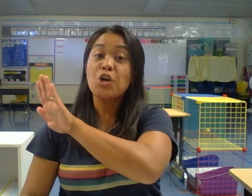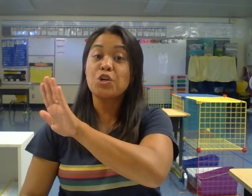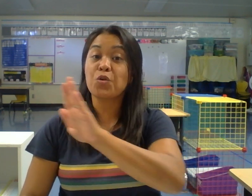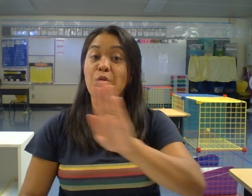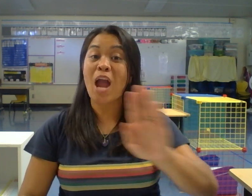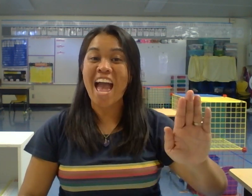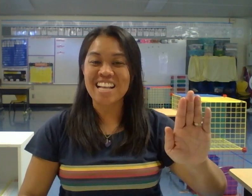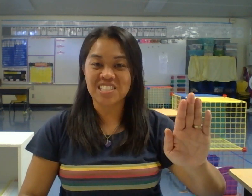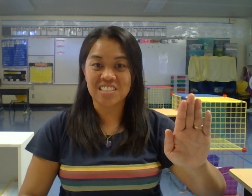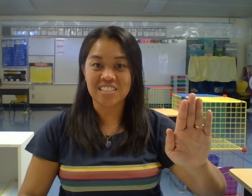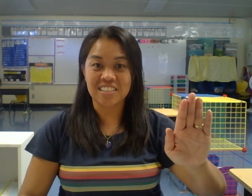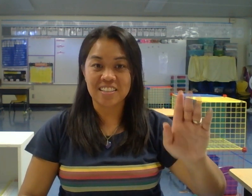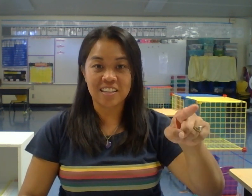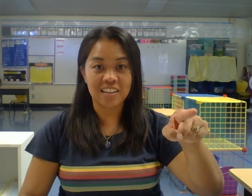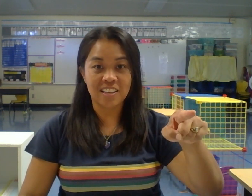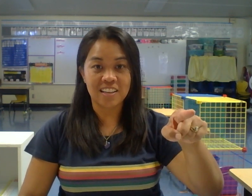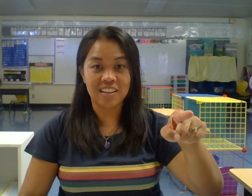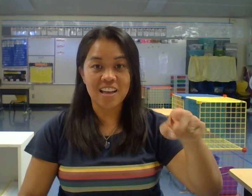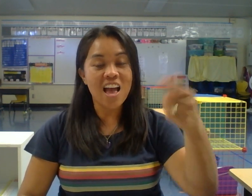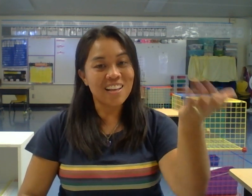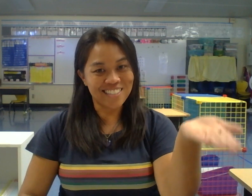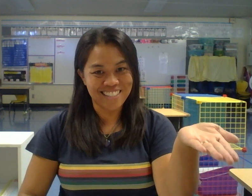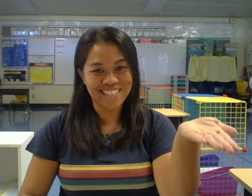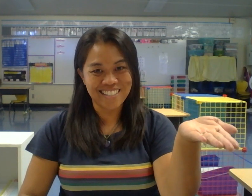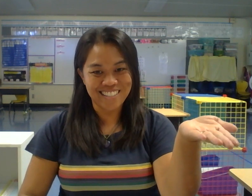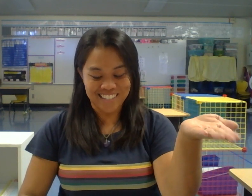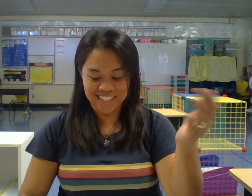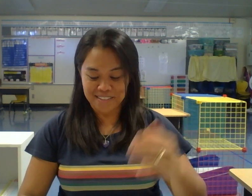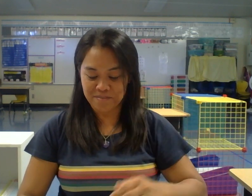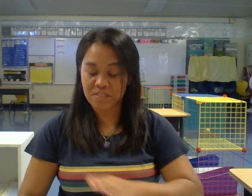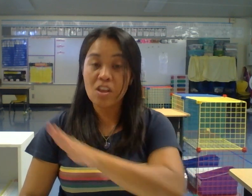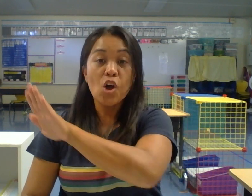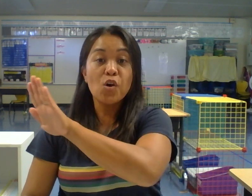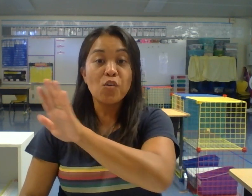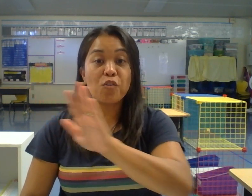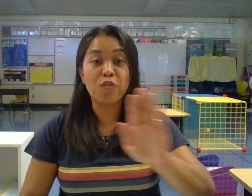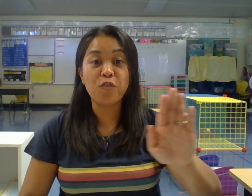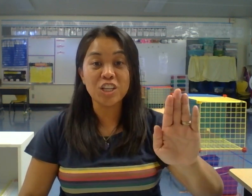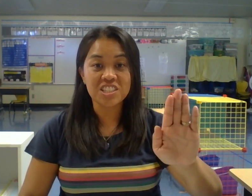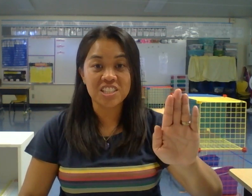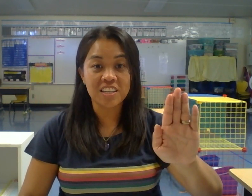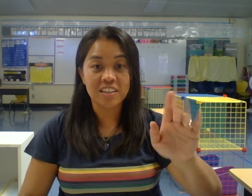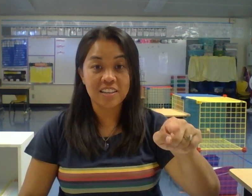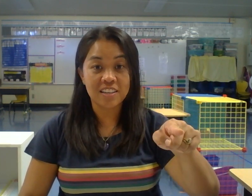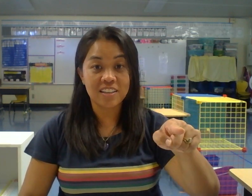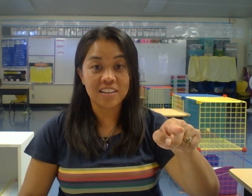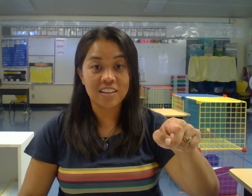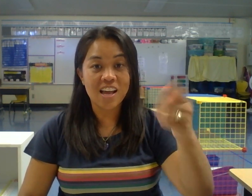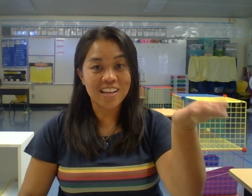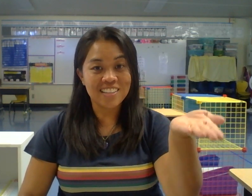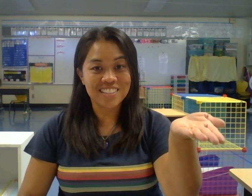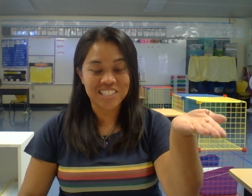Grass. S. Foot. T.